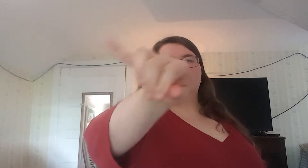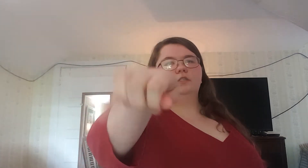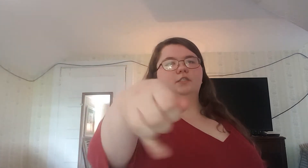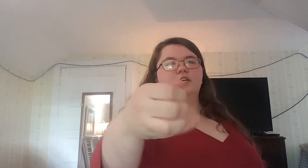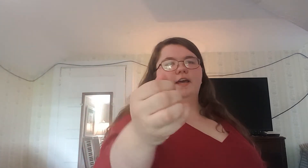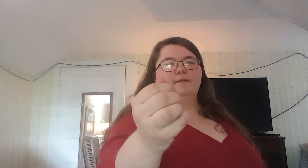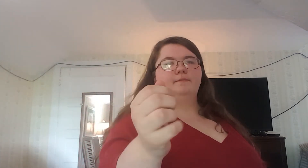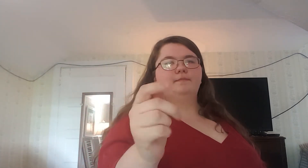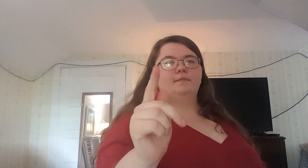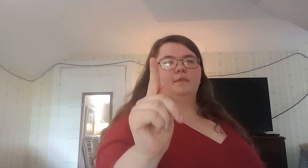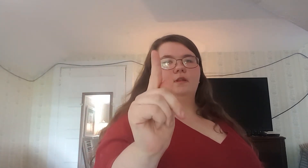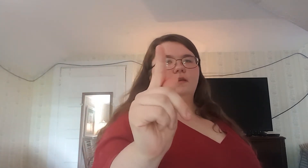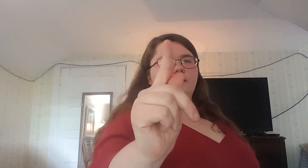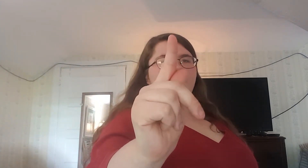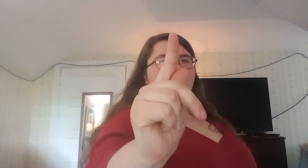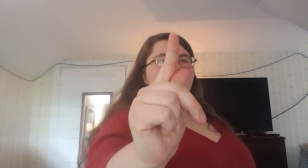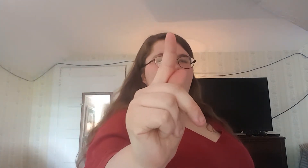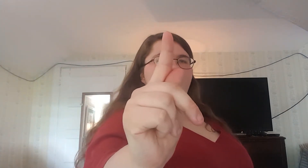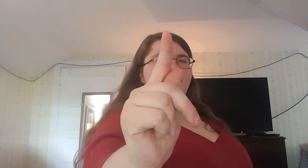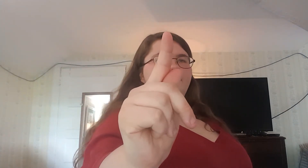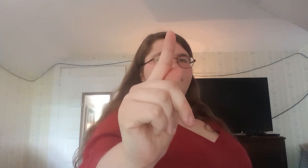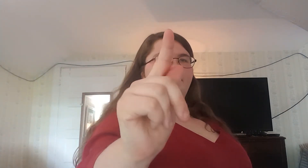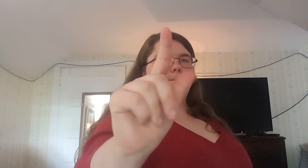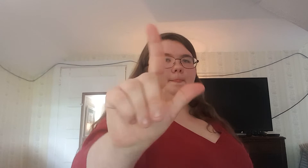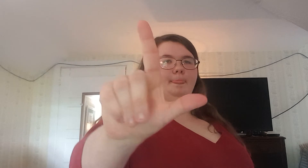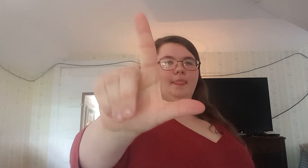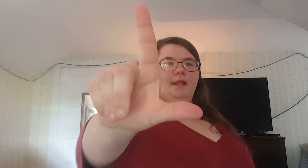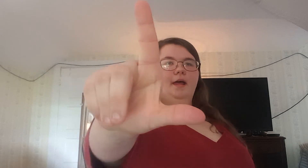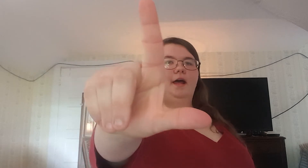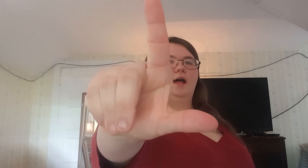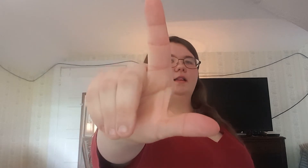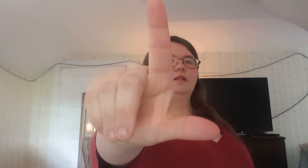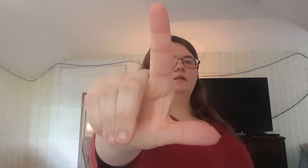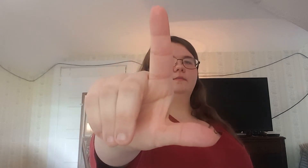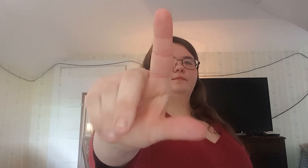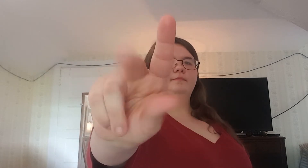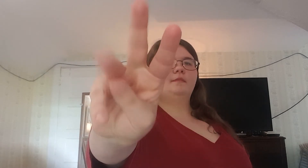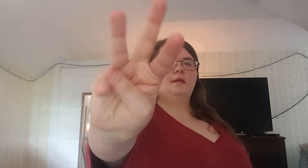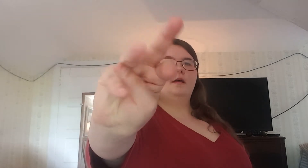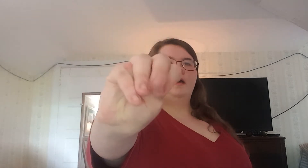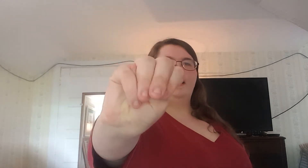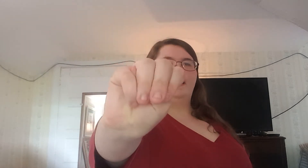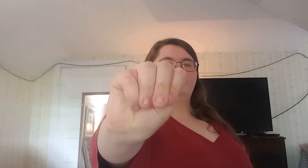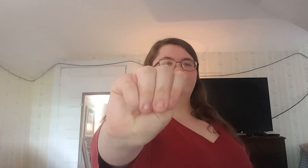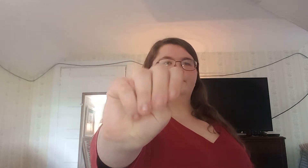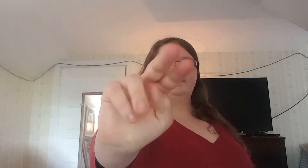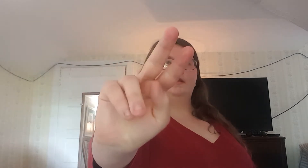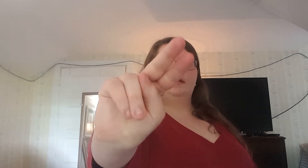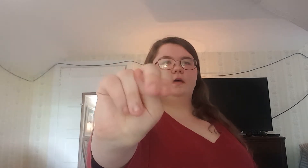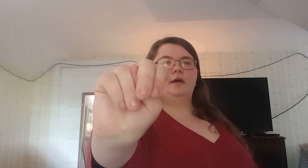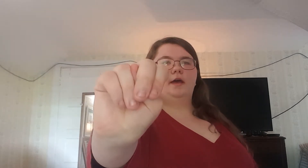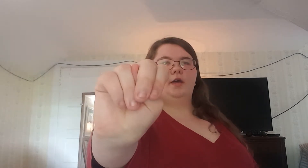J, K, L, M, N,